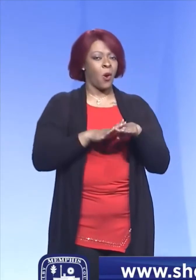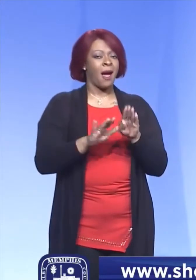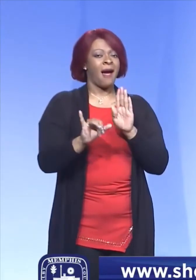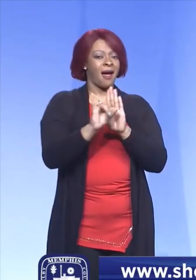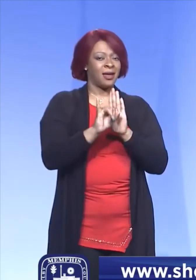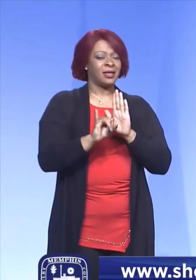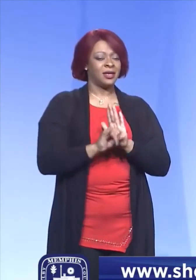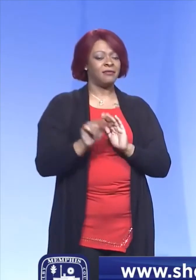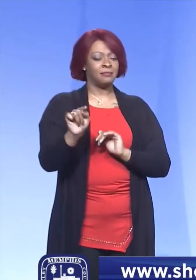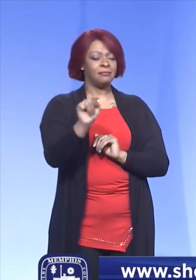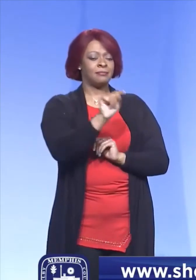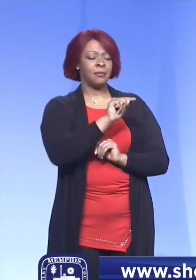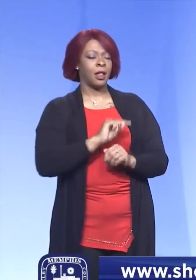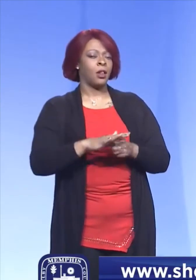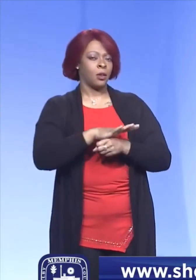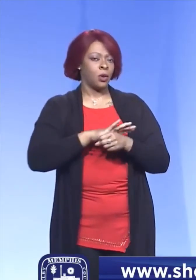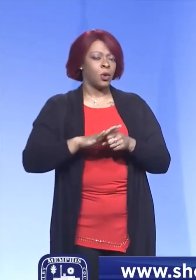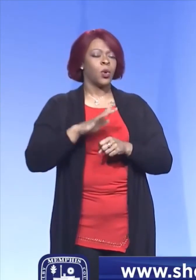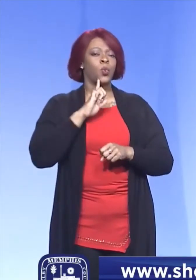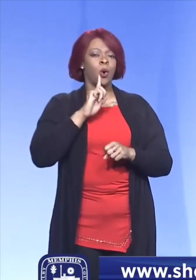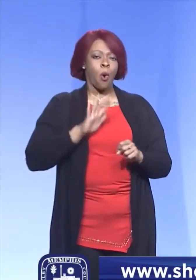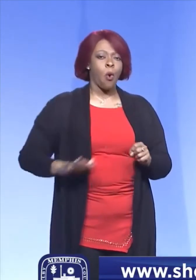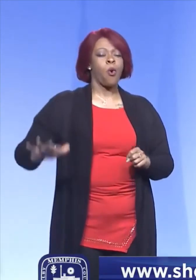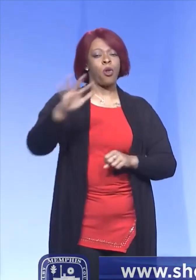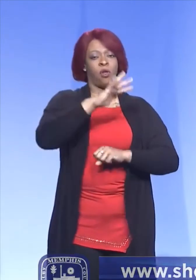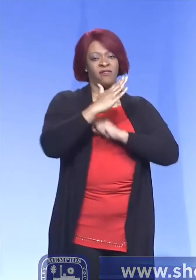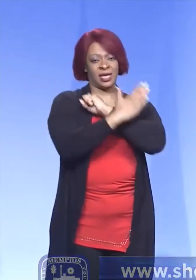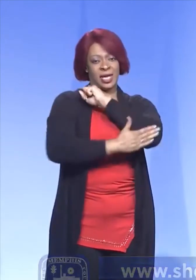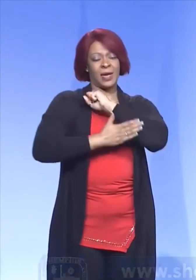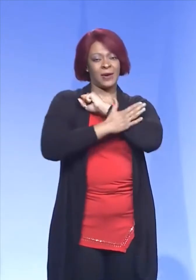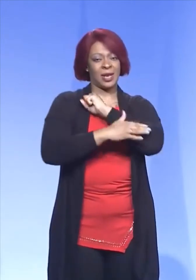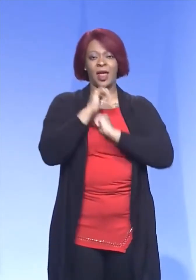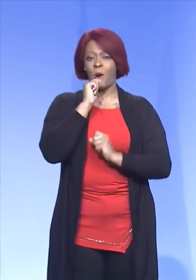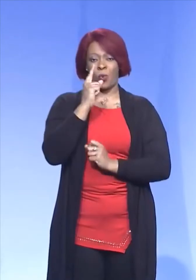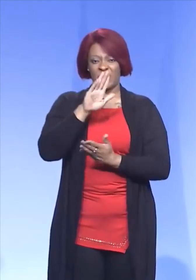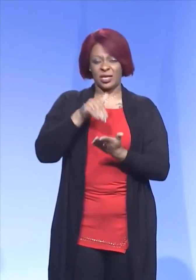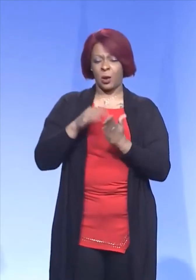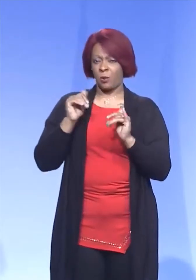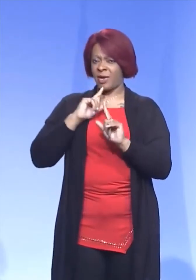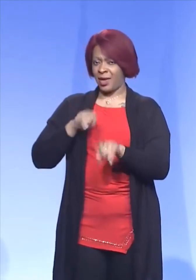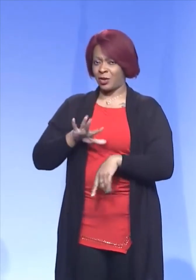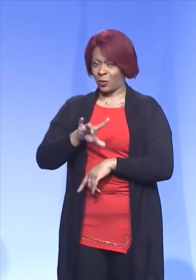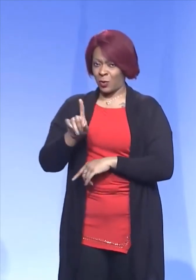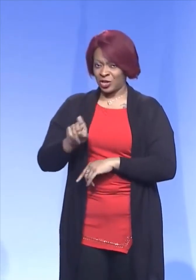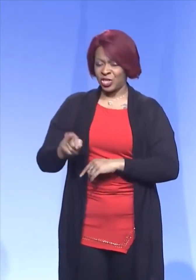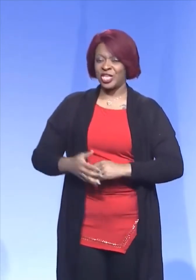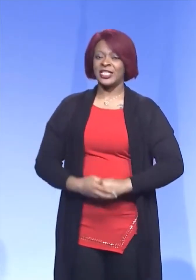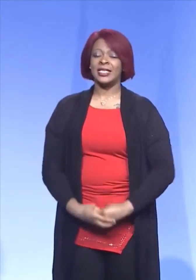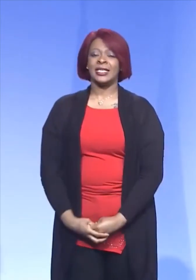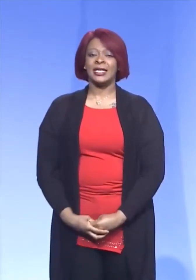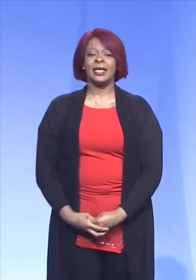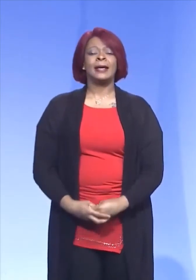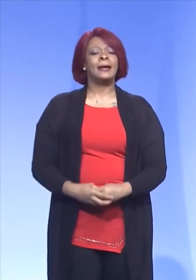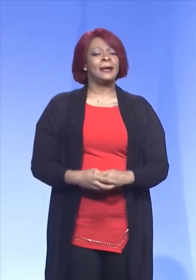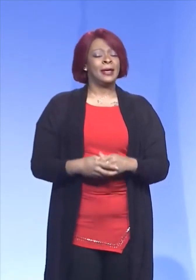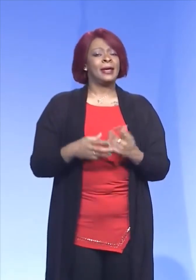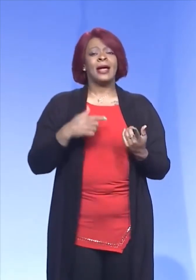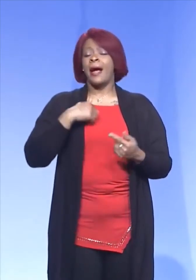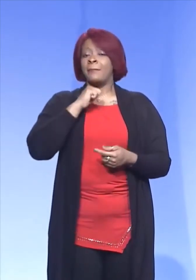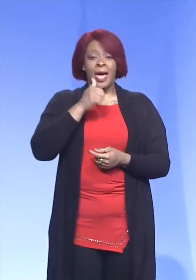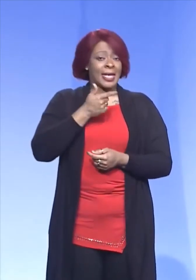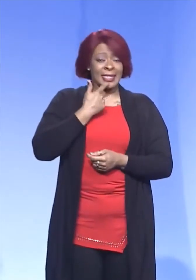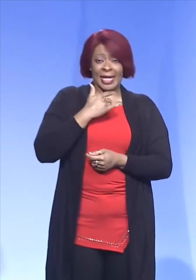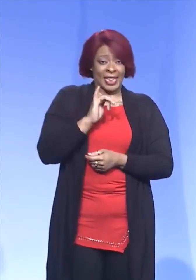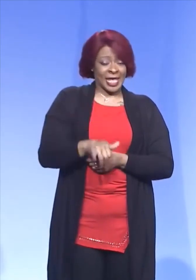locations that are throughout the county. So I hope that I hope that addresses your question. I'm not saying